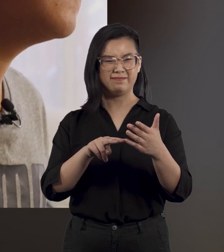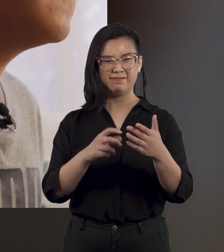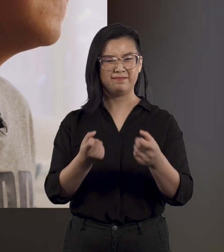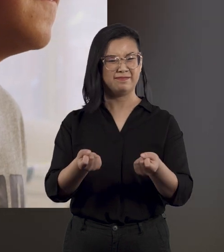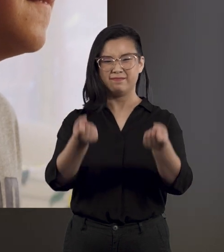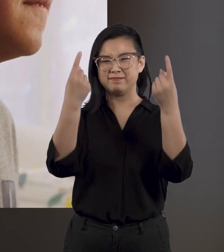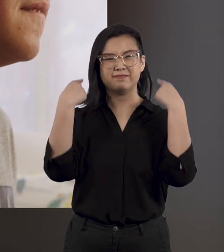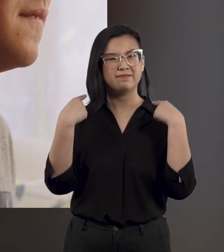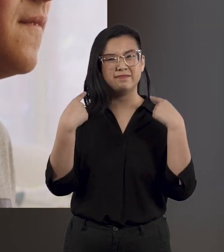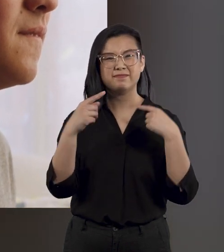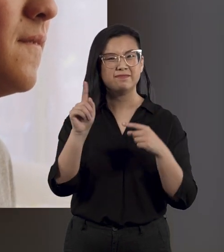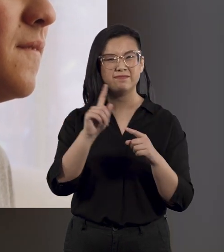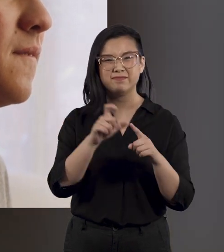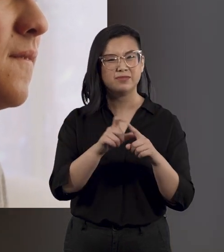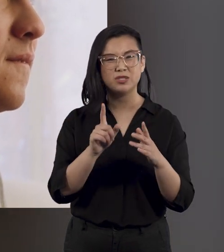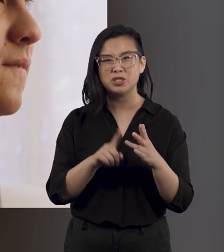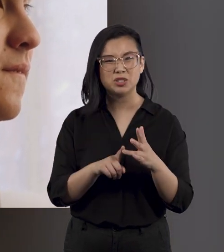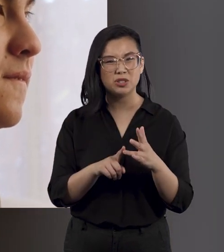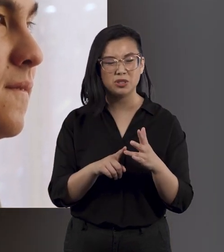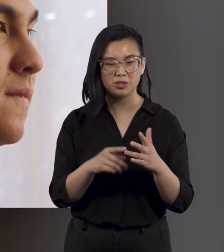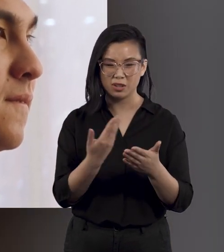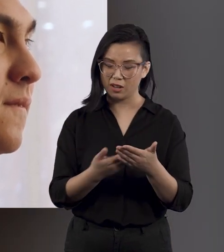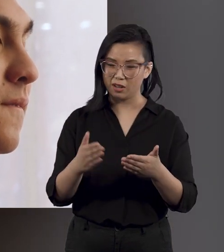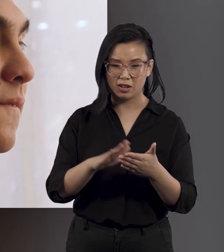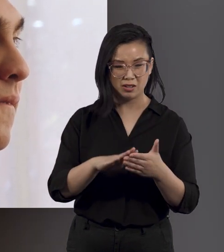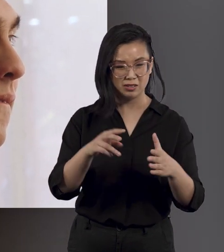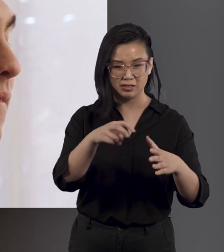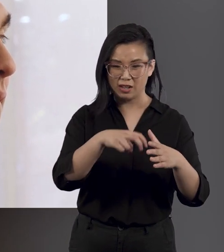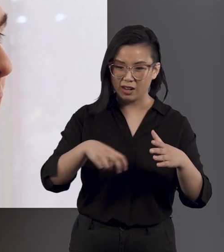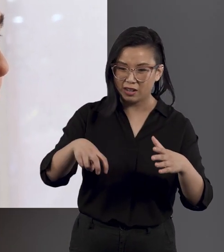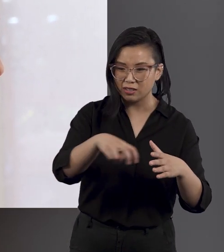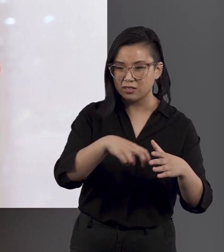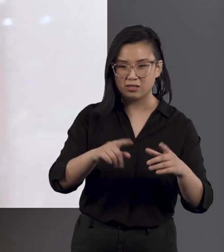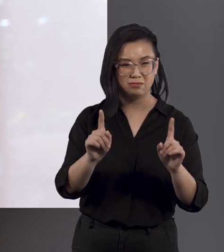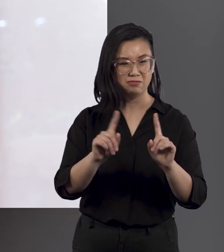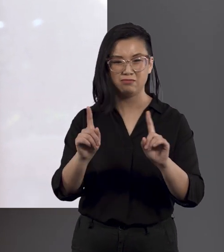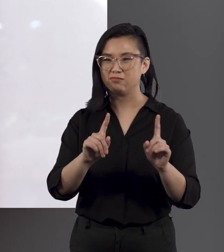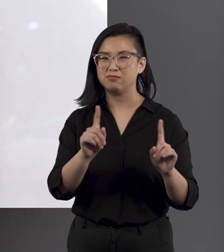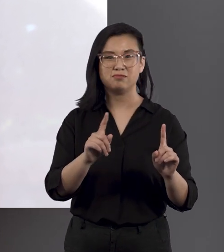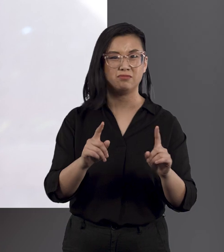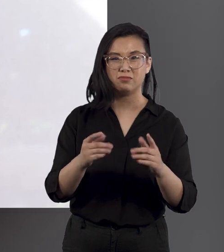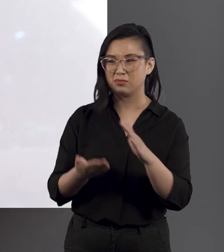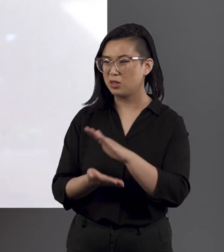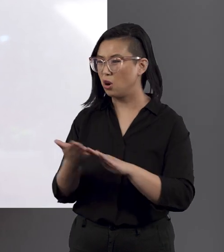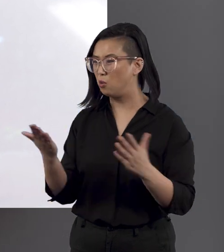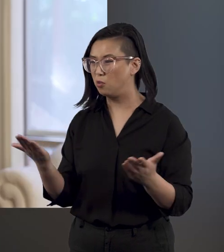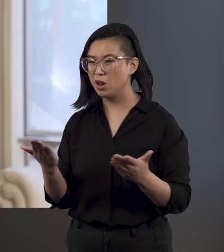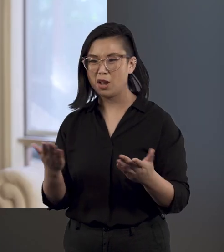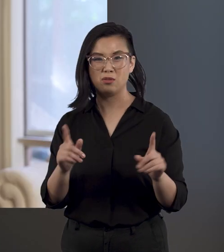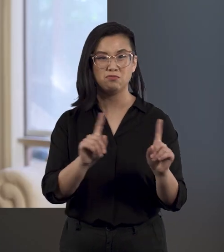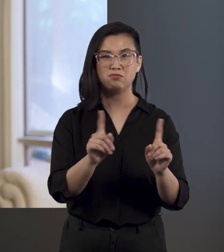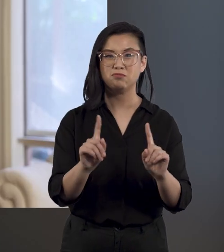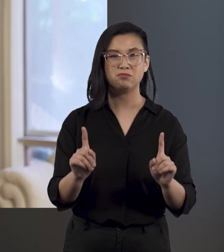was a bit tricky to understand what to do. Like, how to isolate, like, where to go. I reckon